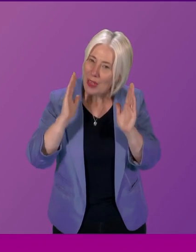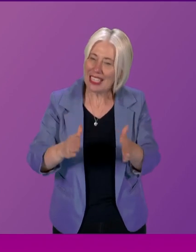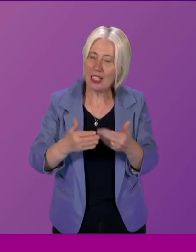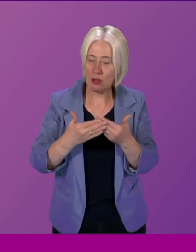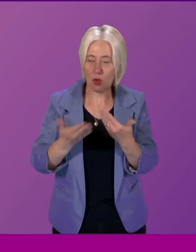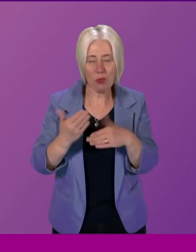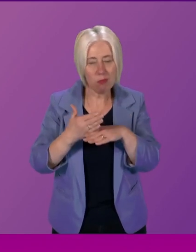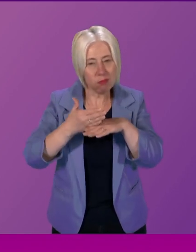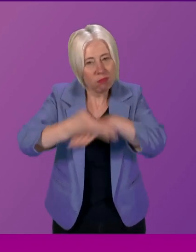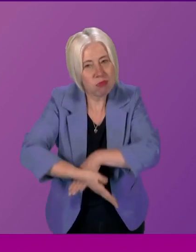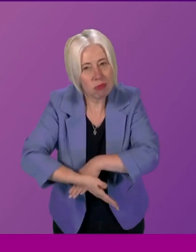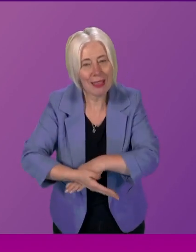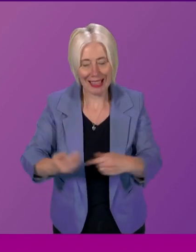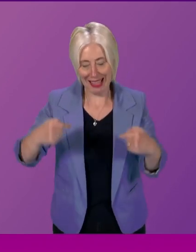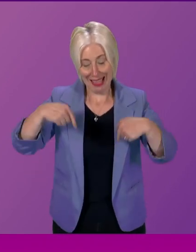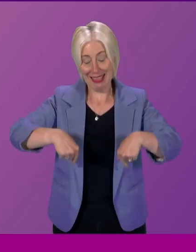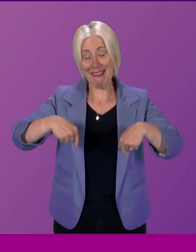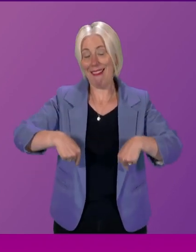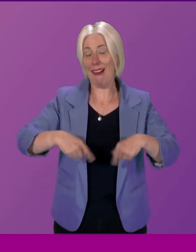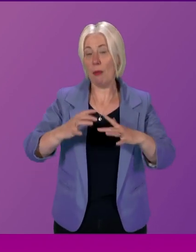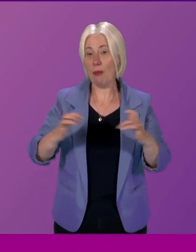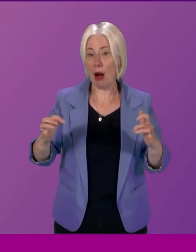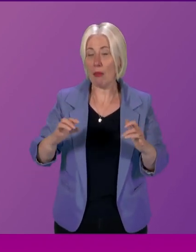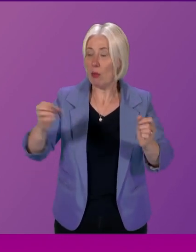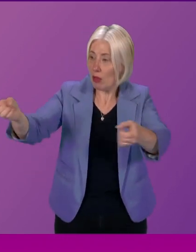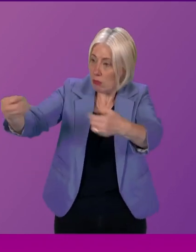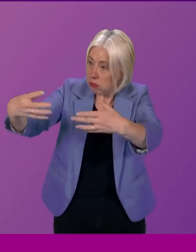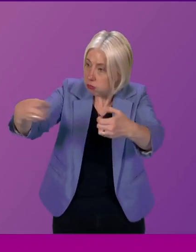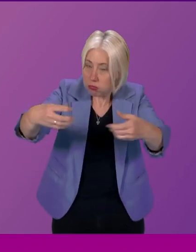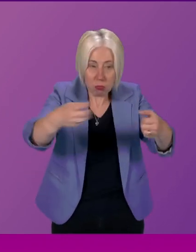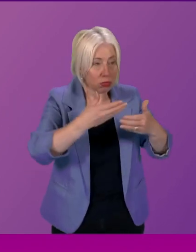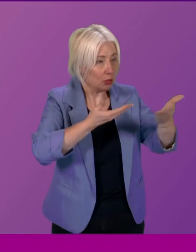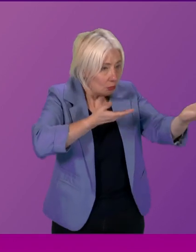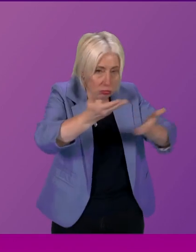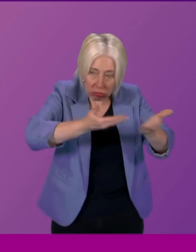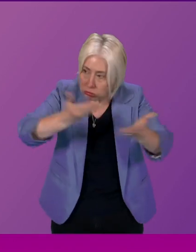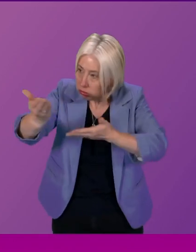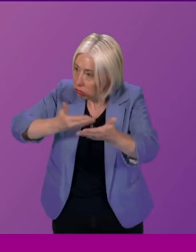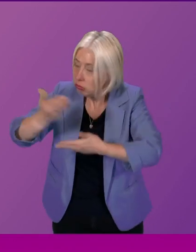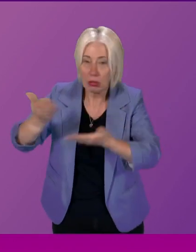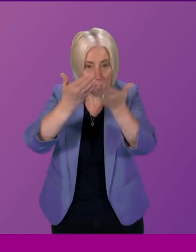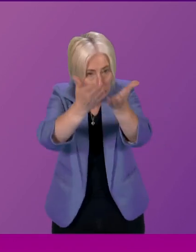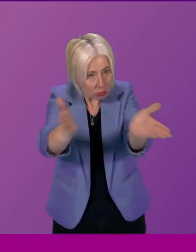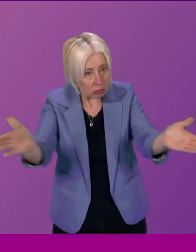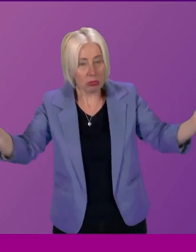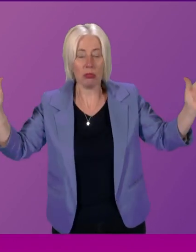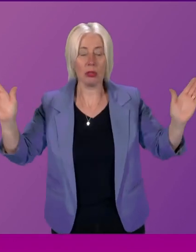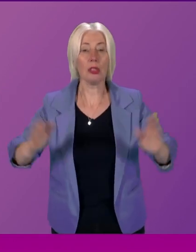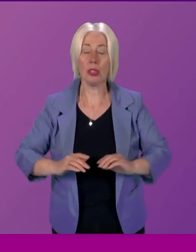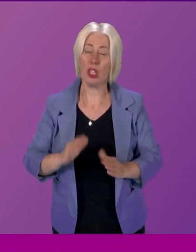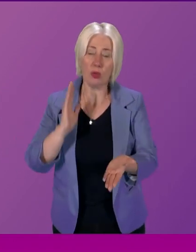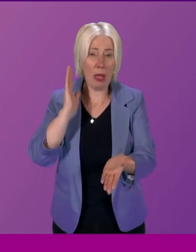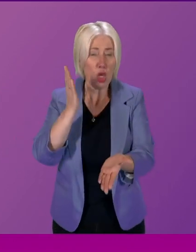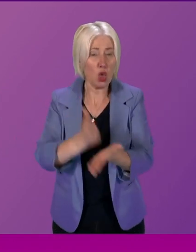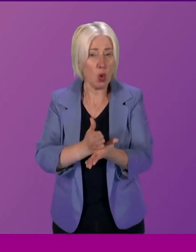further work within parliament they need input from and dialogue with a wide range of people and organisations to